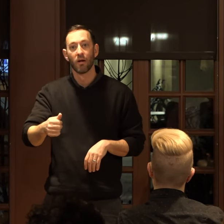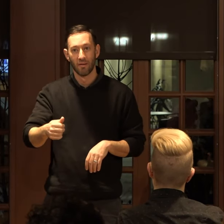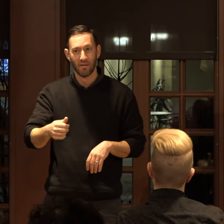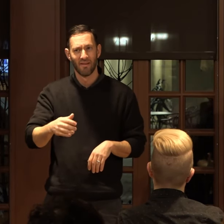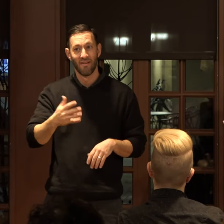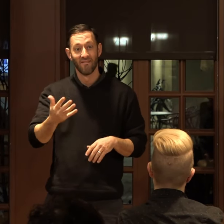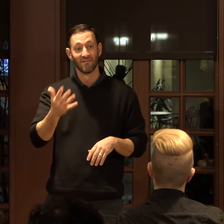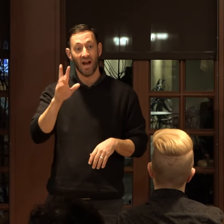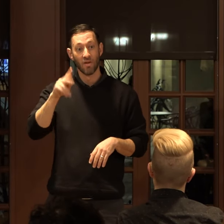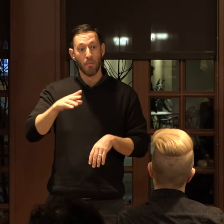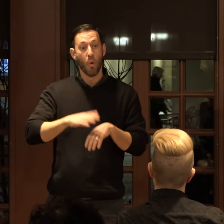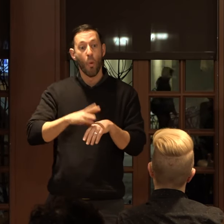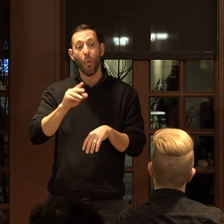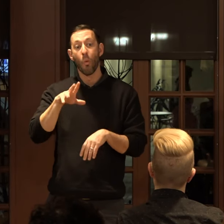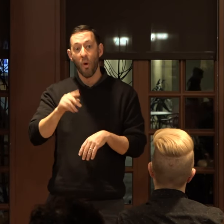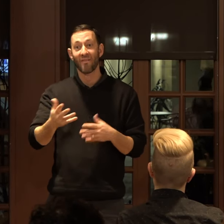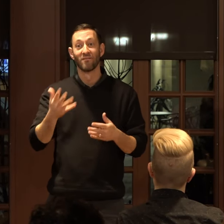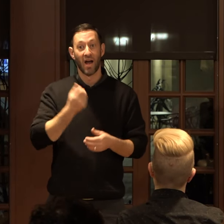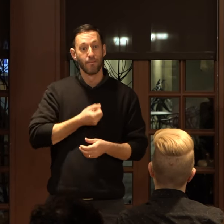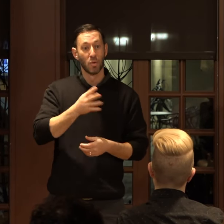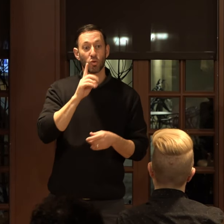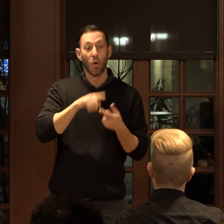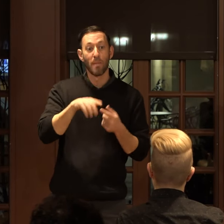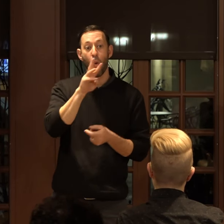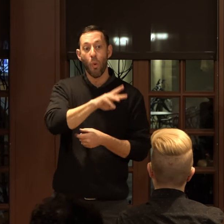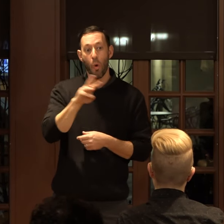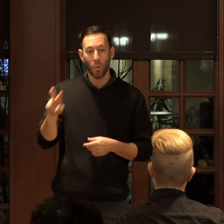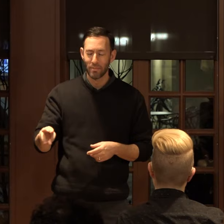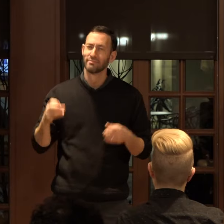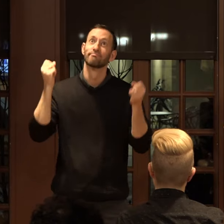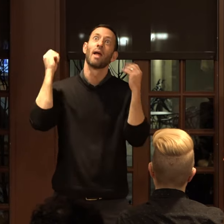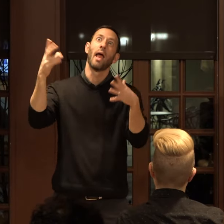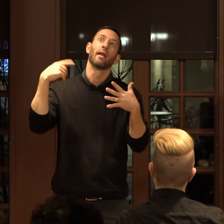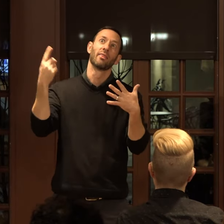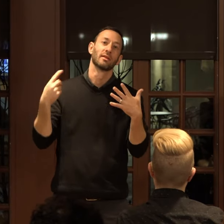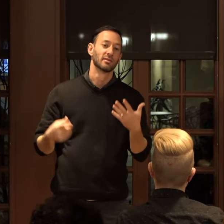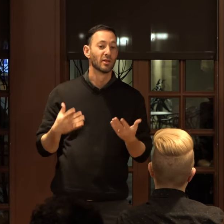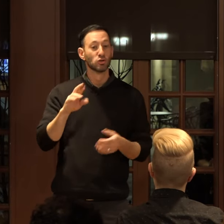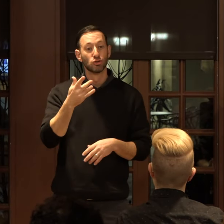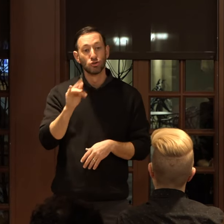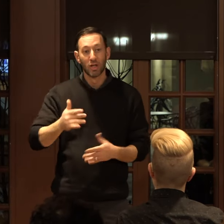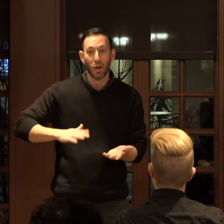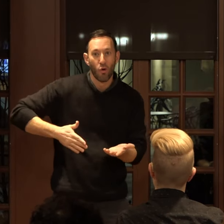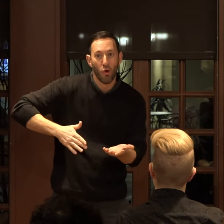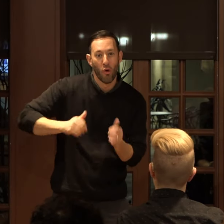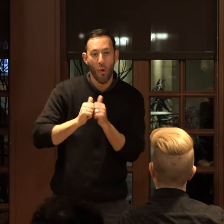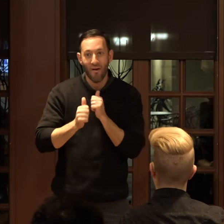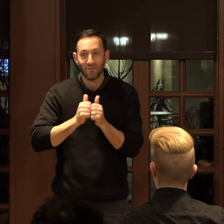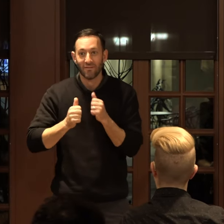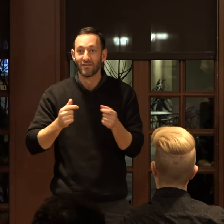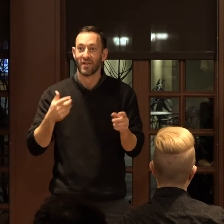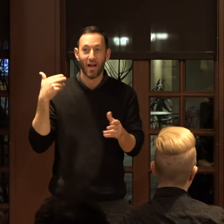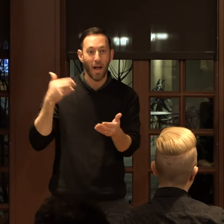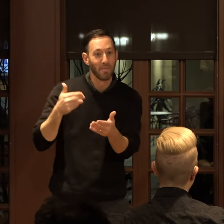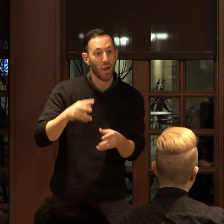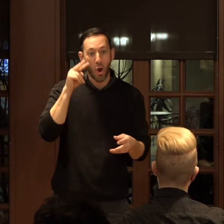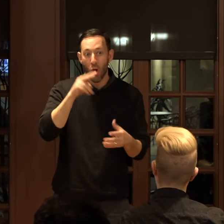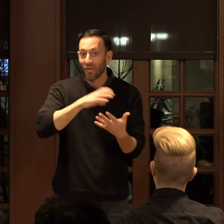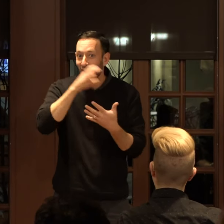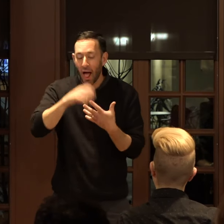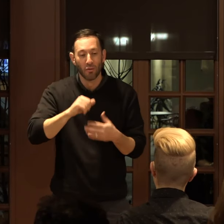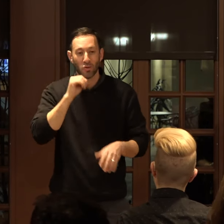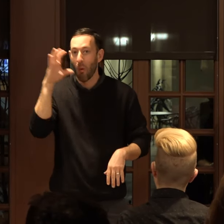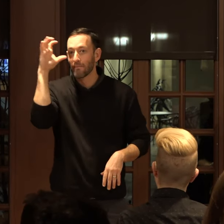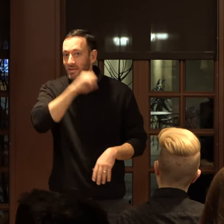Walt coming up. Five poets talking about Walt Whitman. So many things. There's probably a chili cook-off coming. Look at the calendar. Don't miss it.